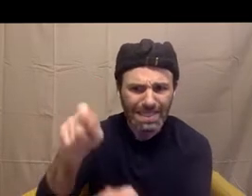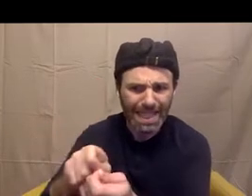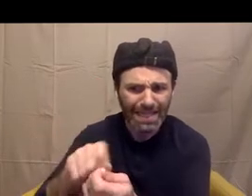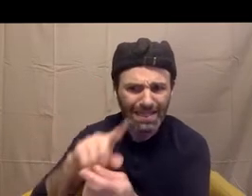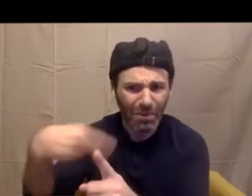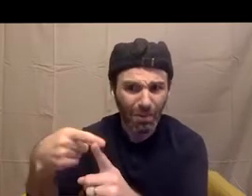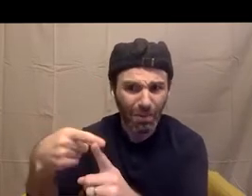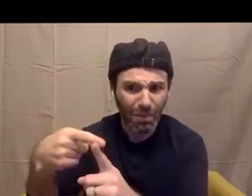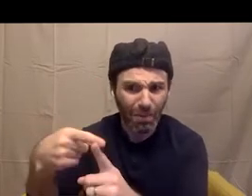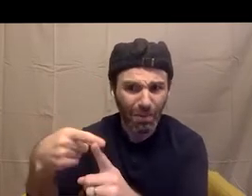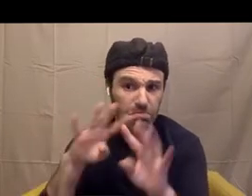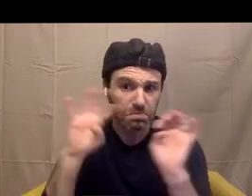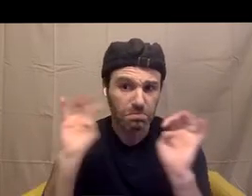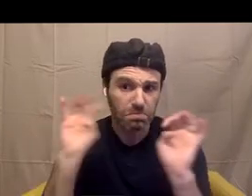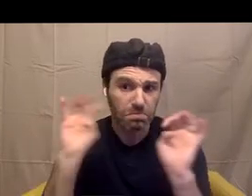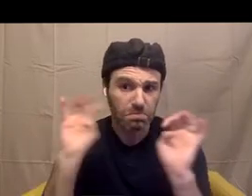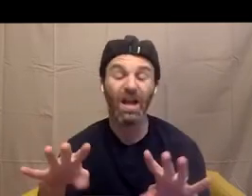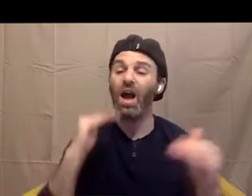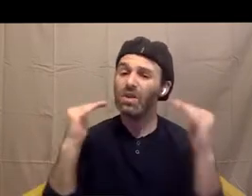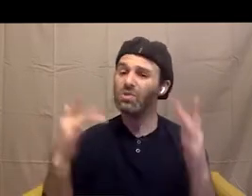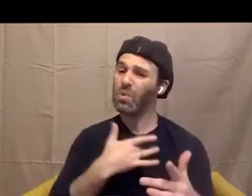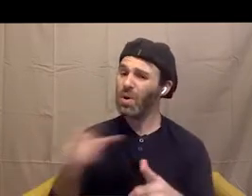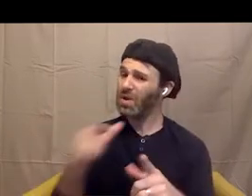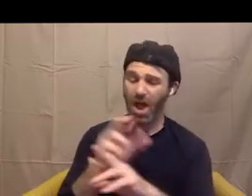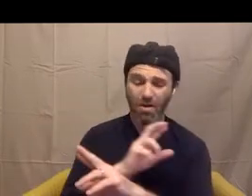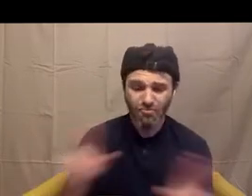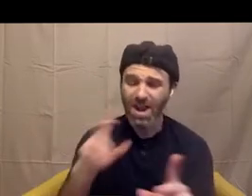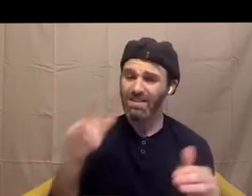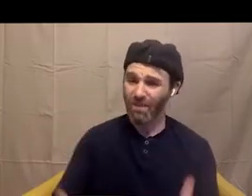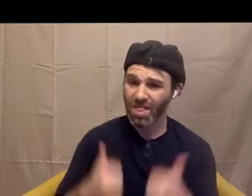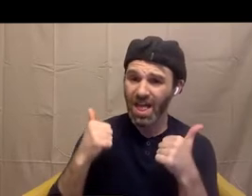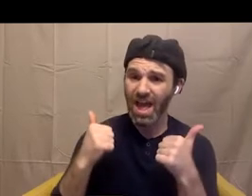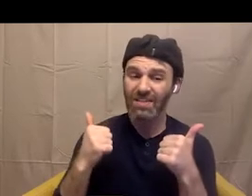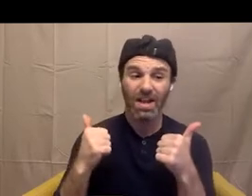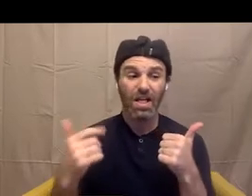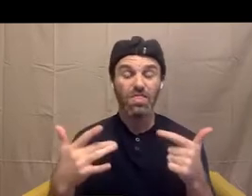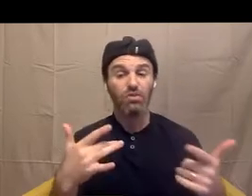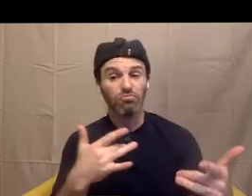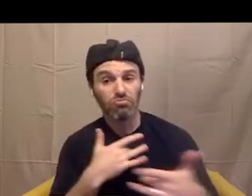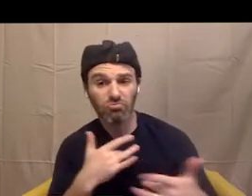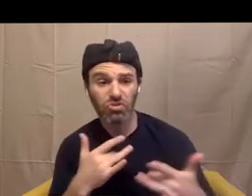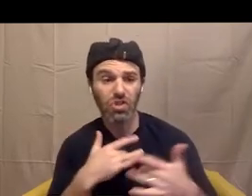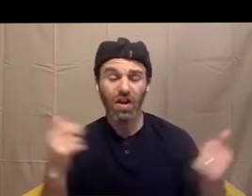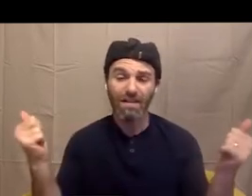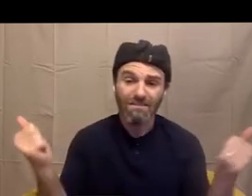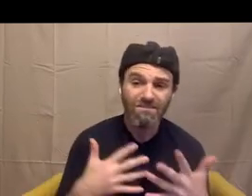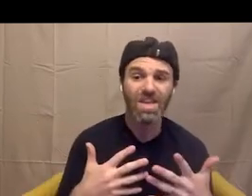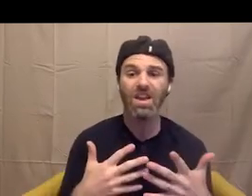life. They worry out of love and fear and because they feel like they're losing control of you. Puberty isn't just hard